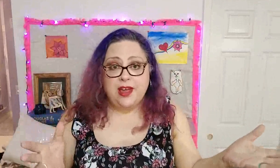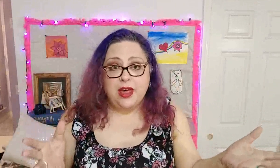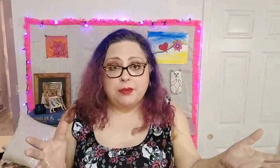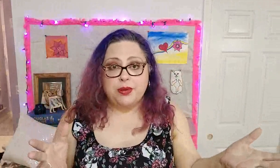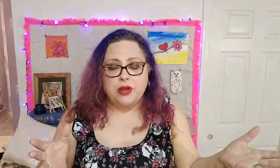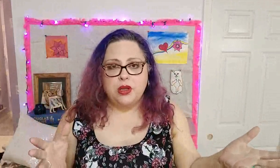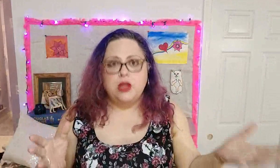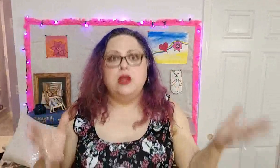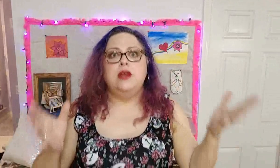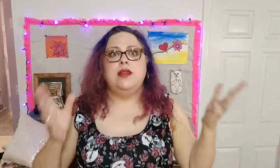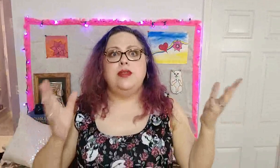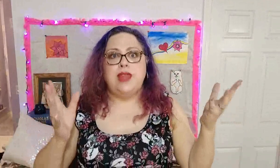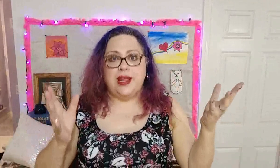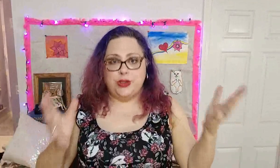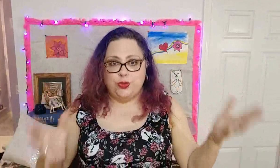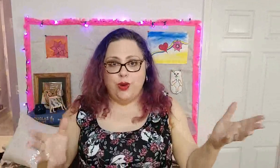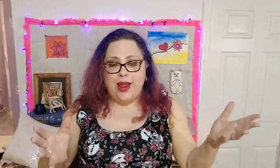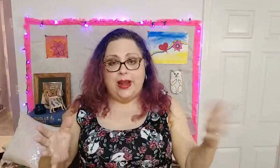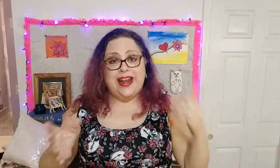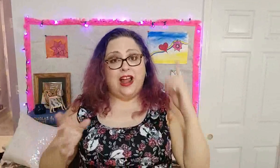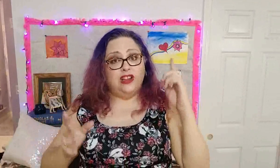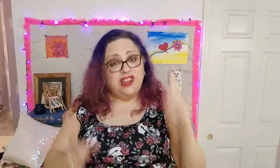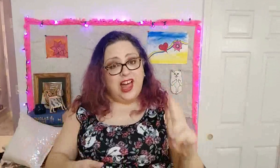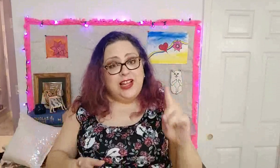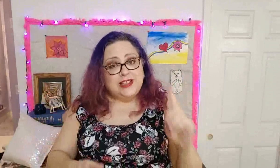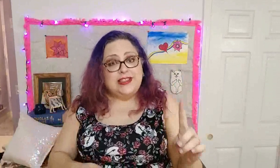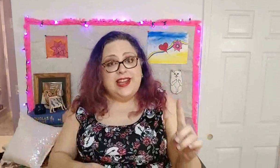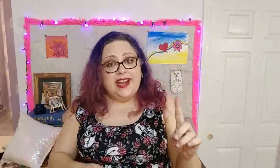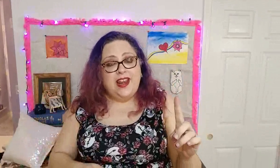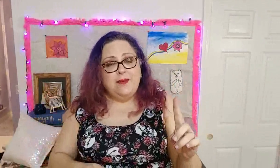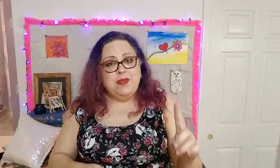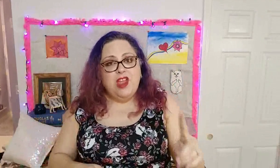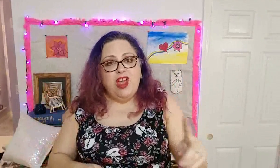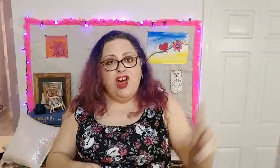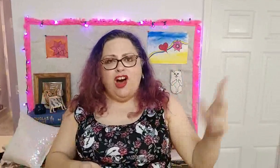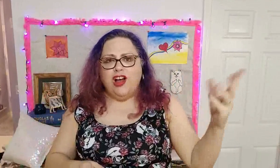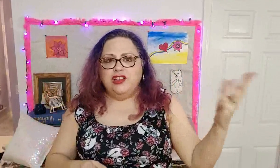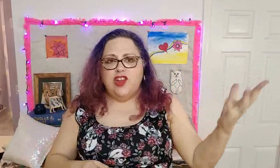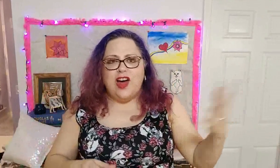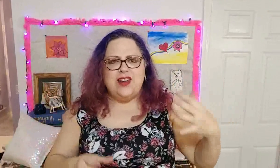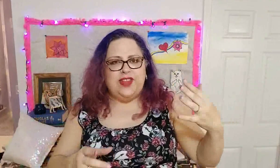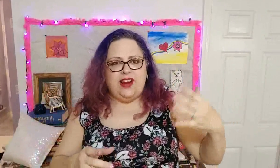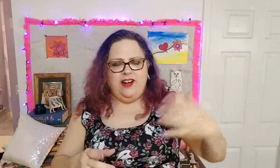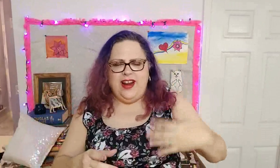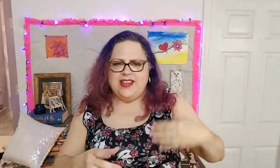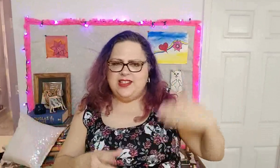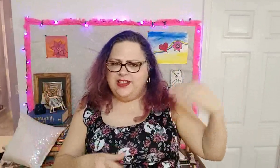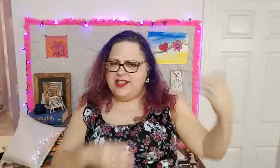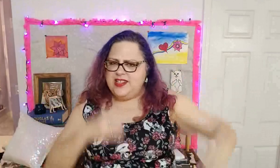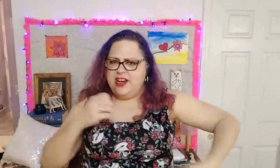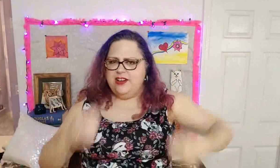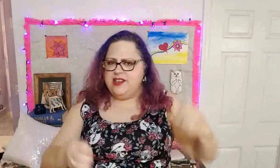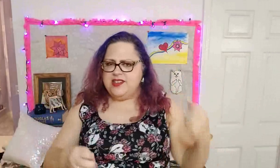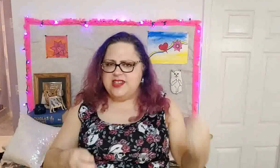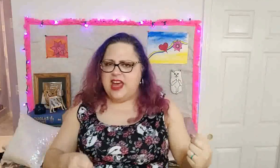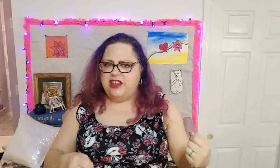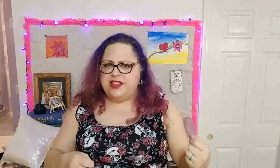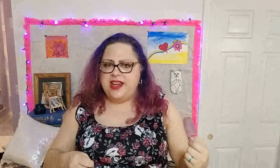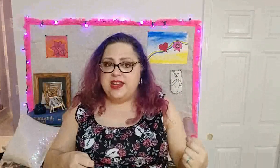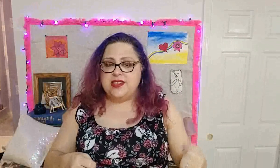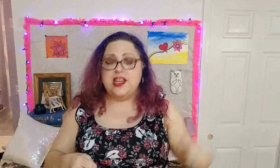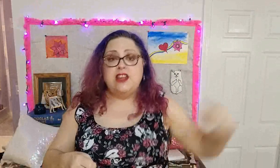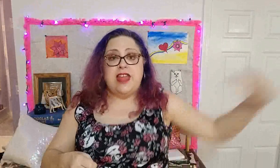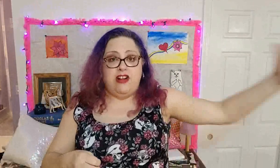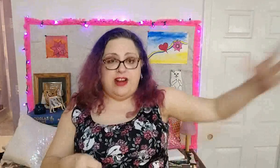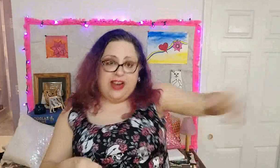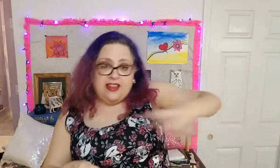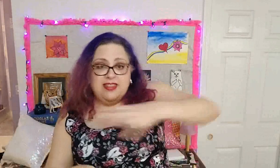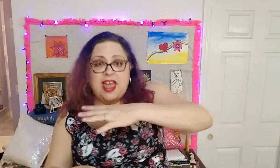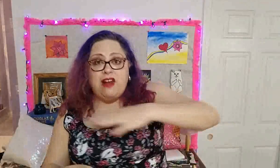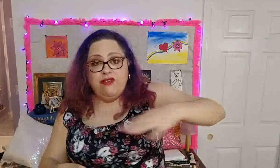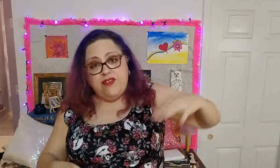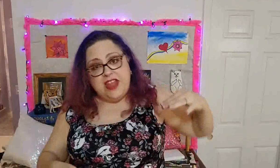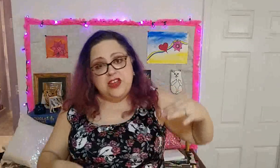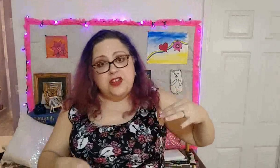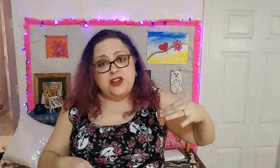up. That's right. Now, luckily, a lot of the areas, at least here in the southeast, that are in that field